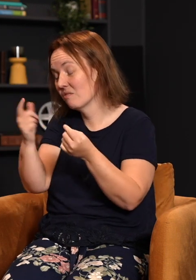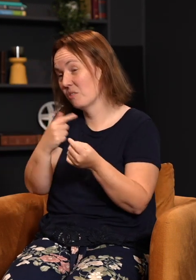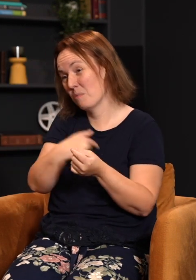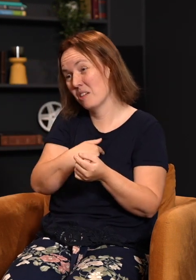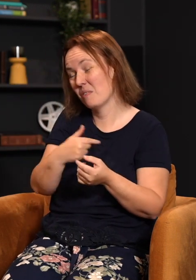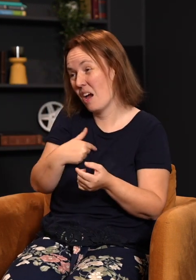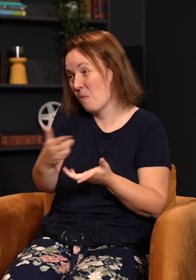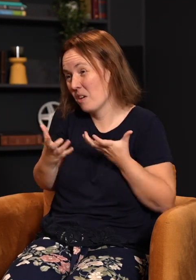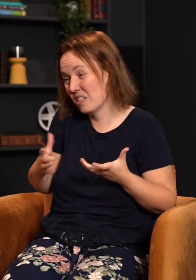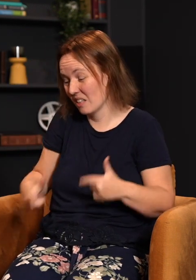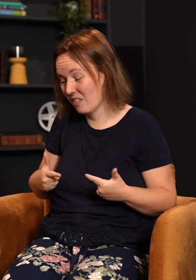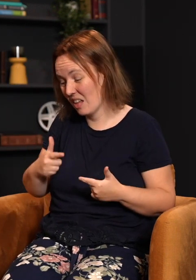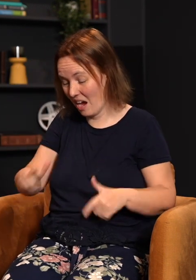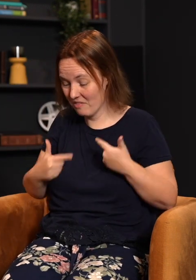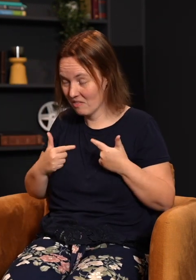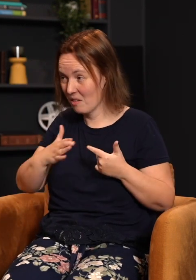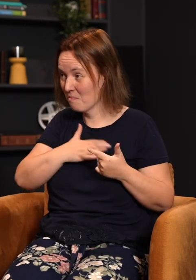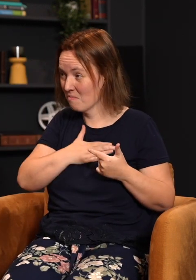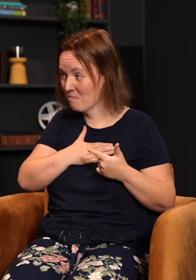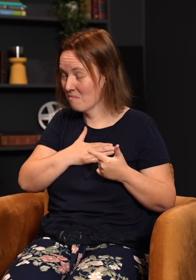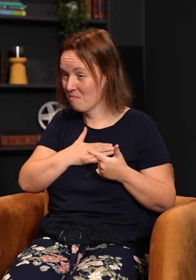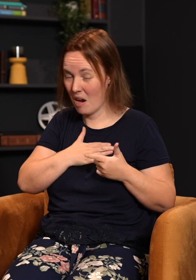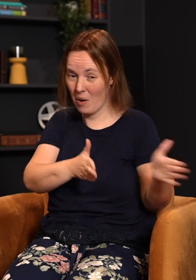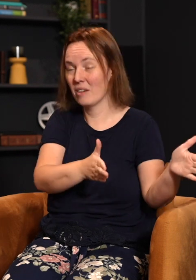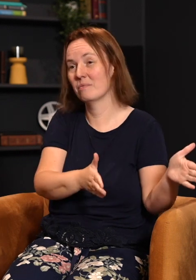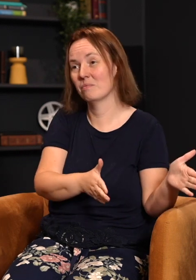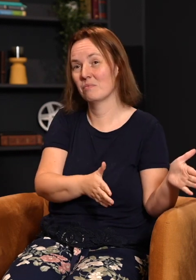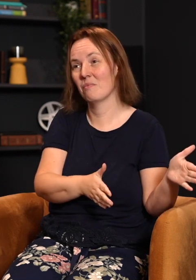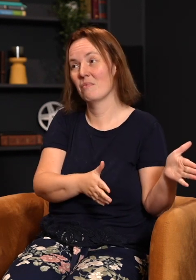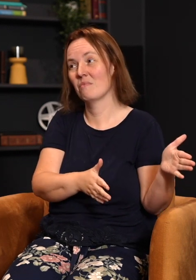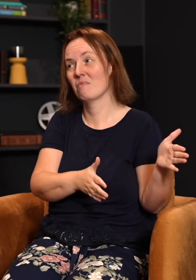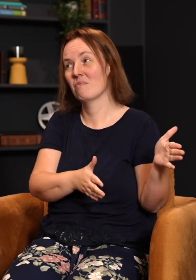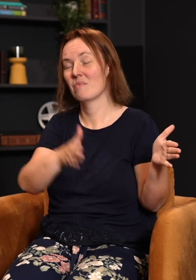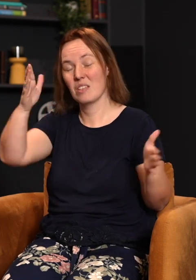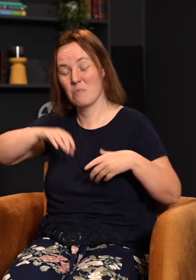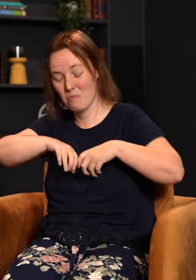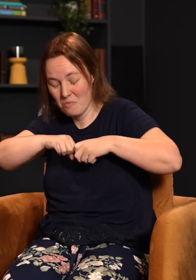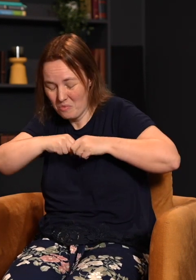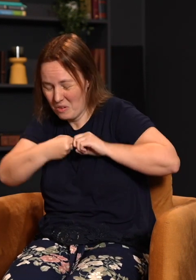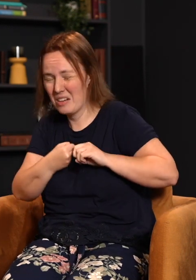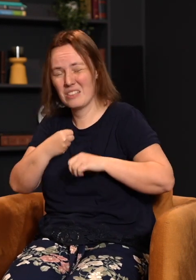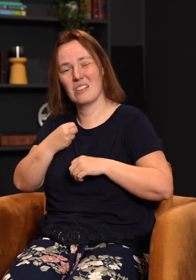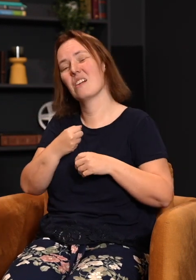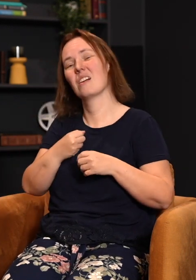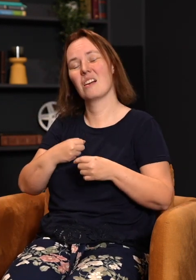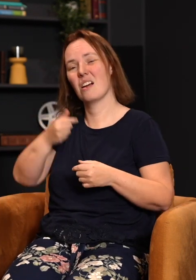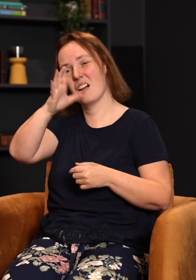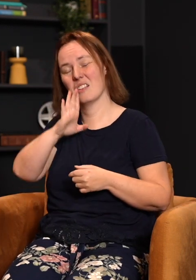I want to live life on my terms. And God says, okay, it breaks my heart. But you need to realize then you will have to pay for your own sin. And the